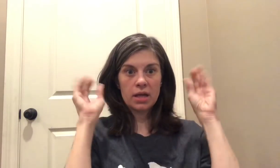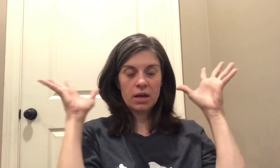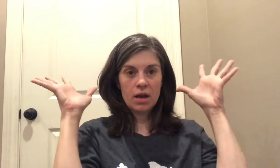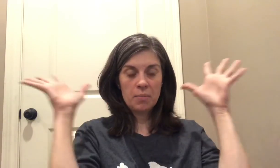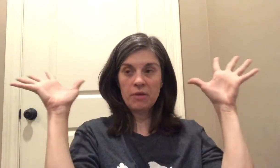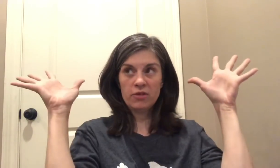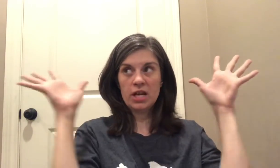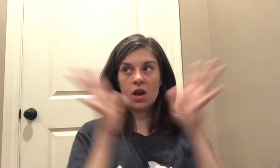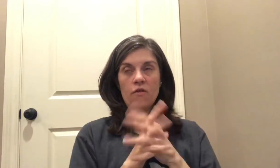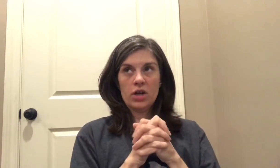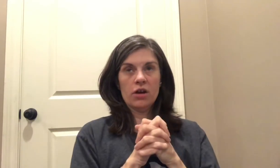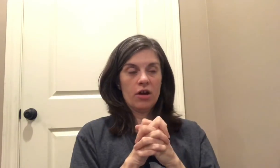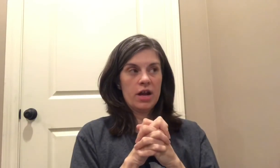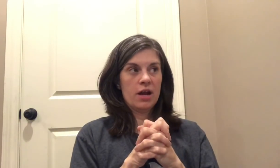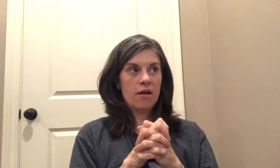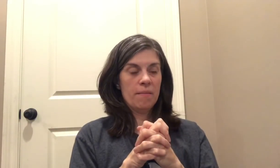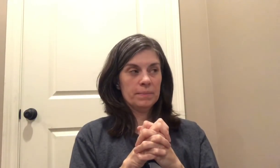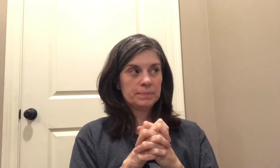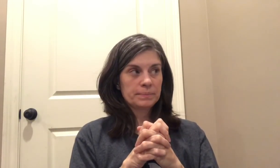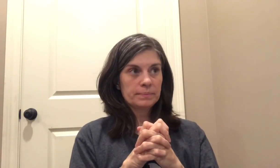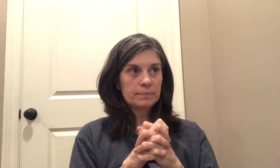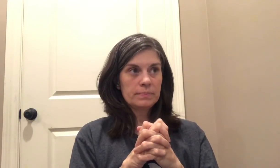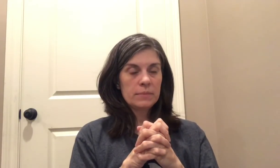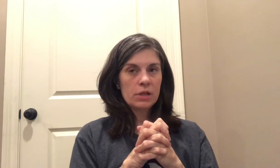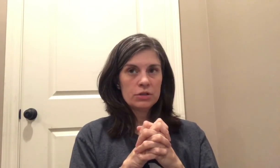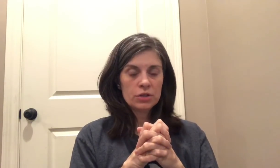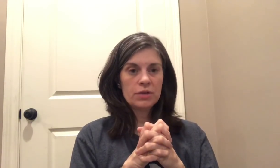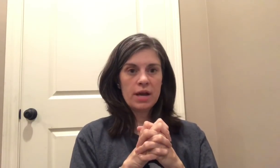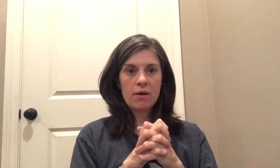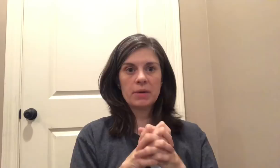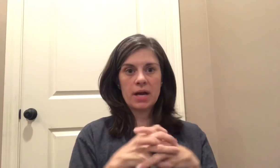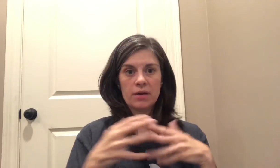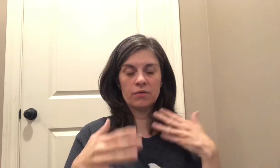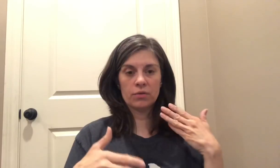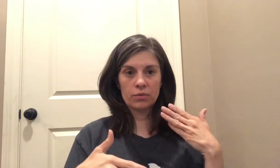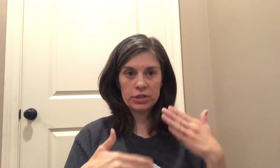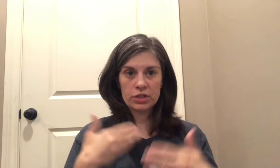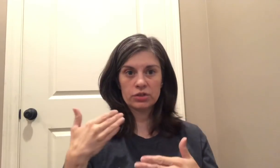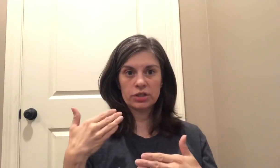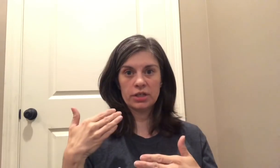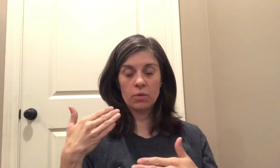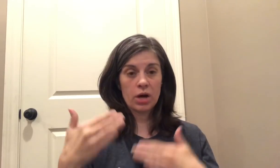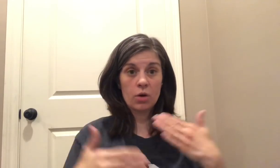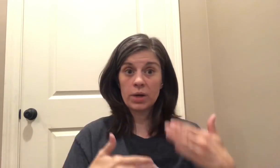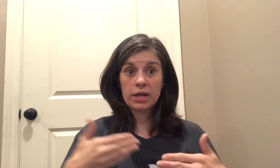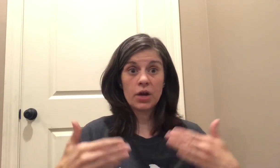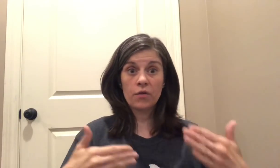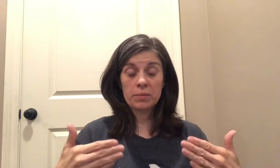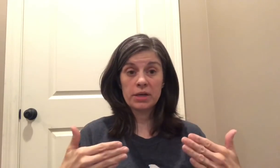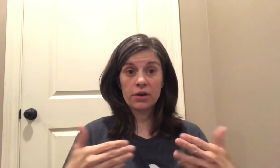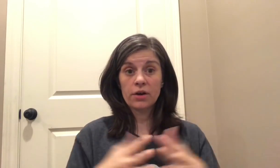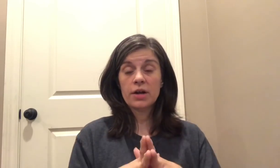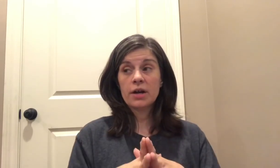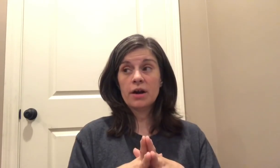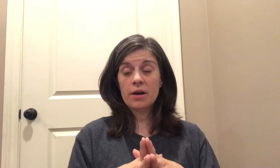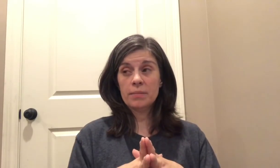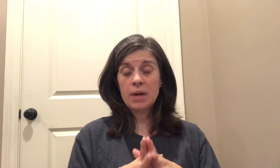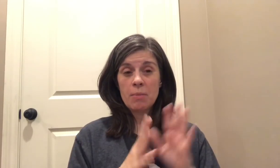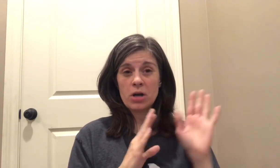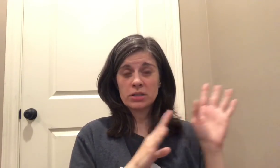an epiphany over here and um so now I'm kind of researching where are we going to go from here um I bought